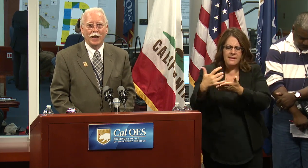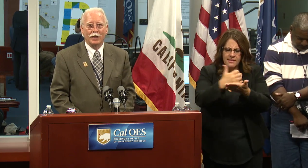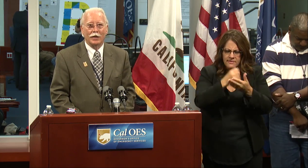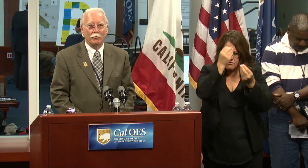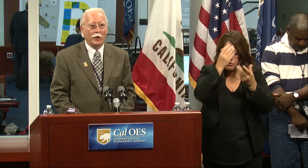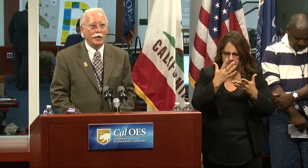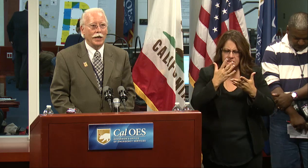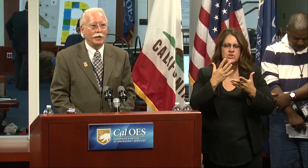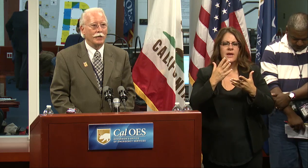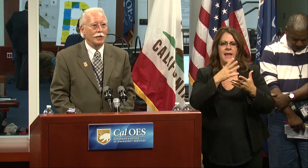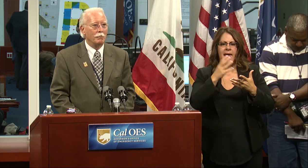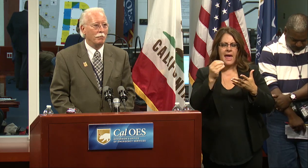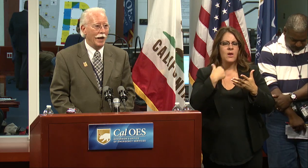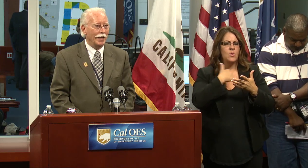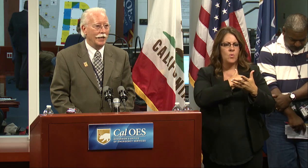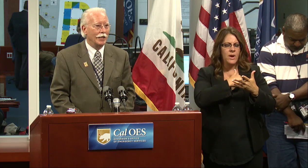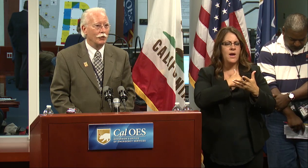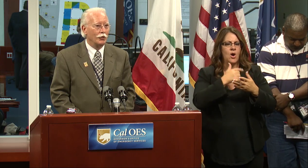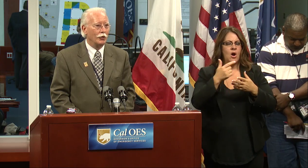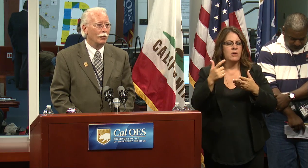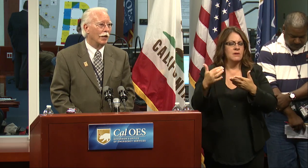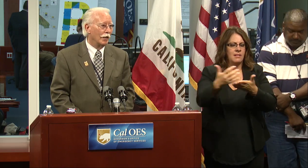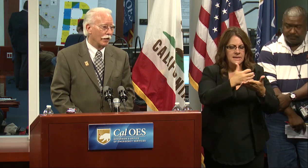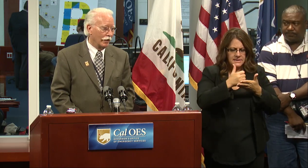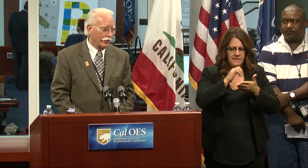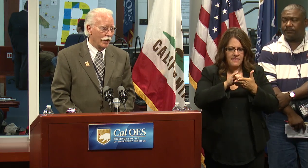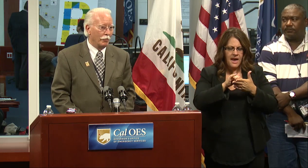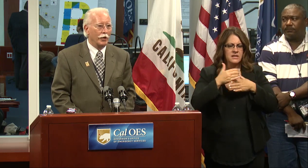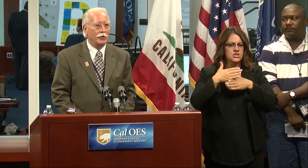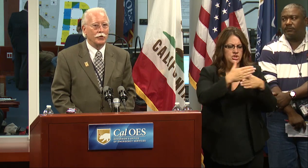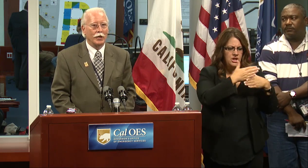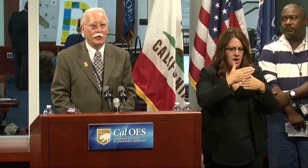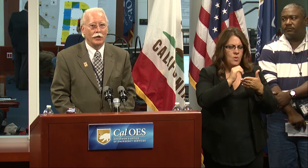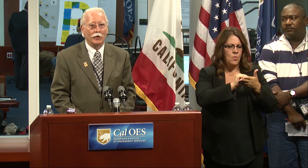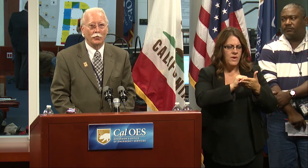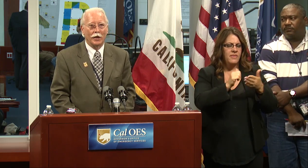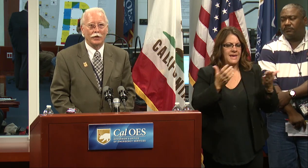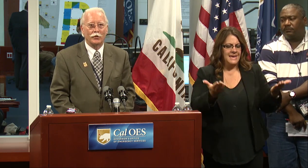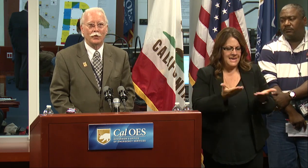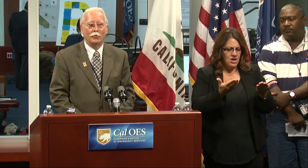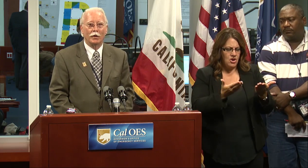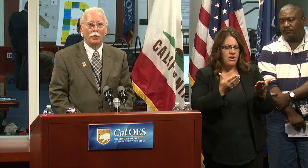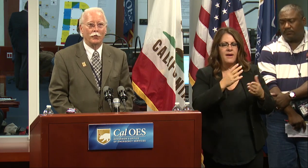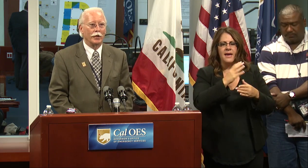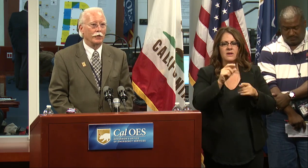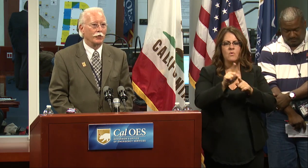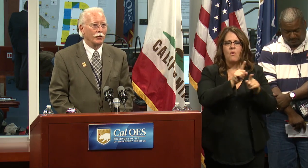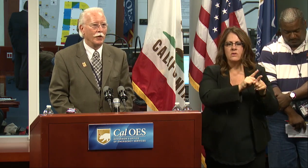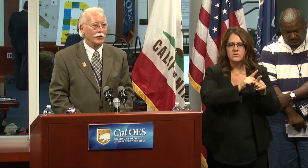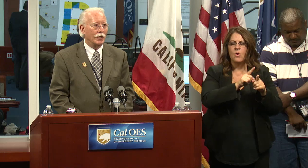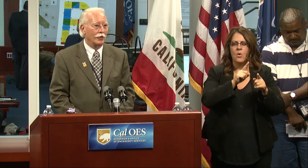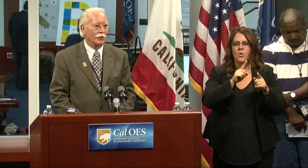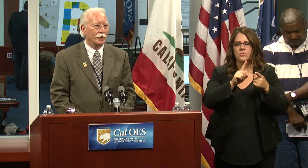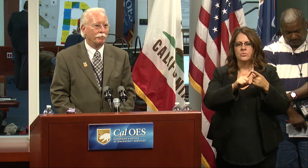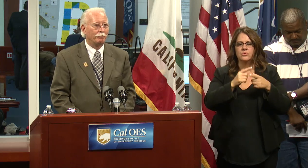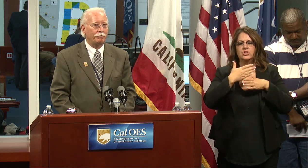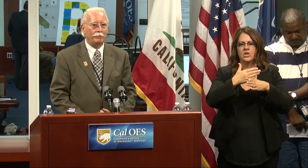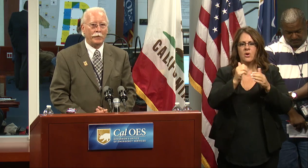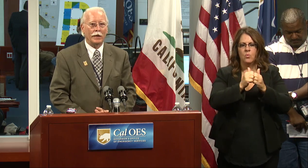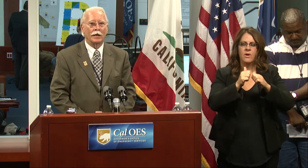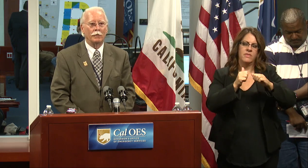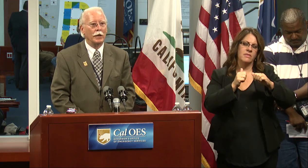and bringing that back into the operations center here as well as to both the survey centers.